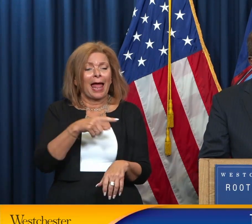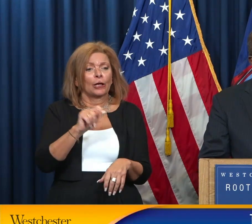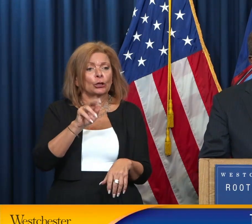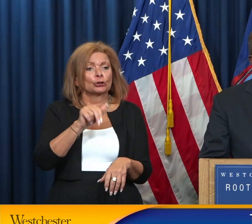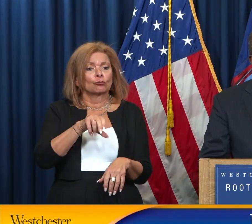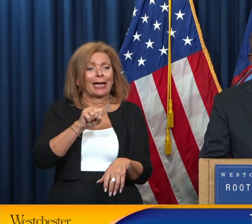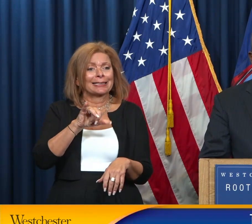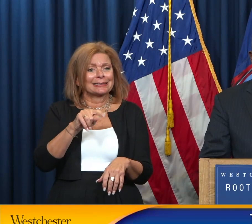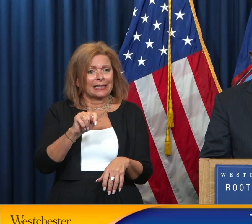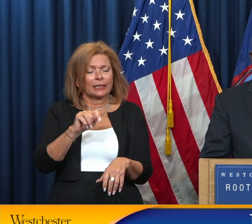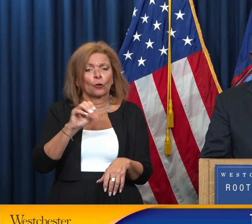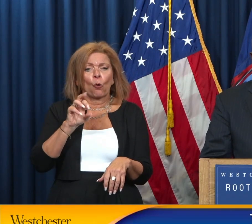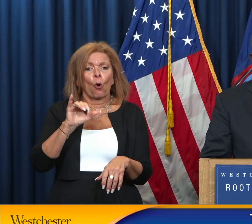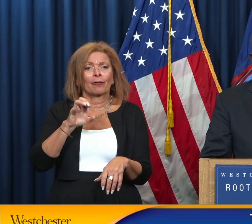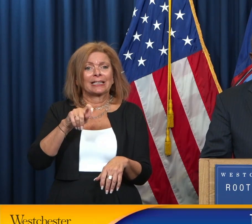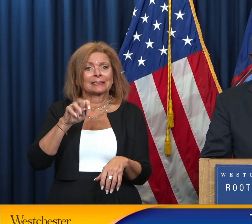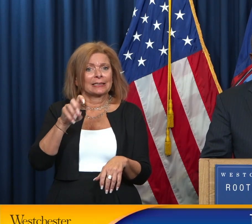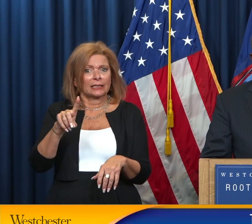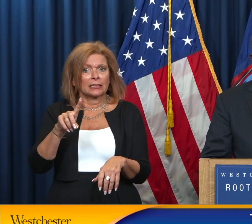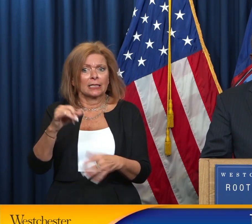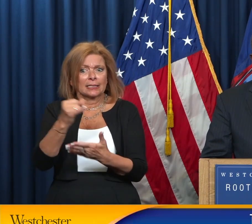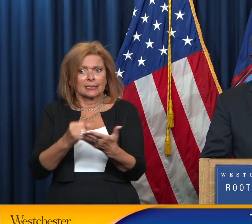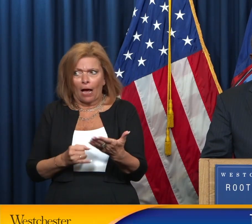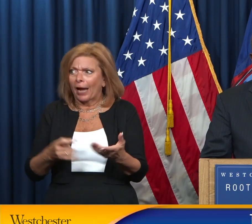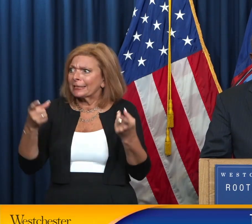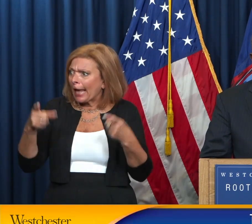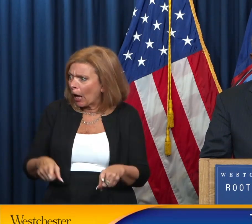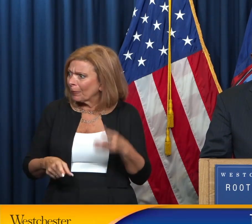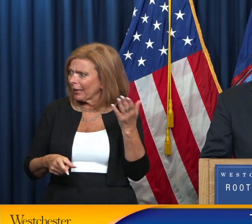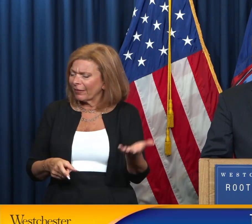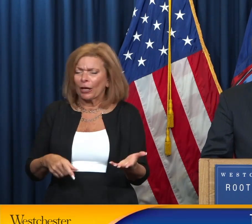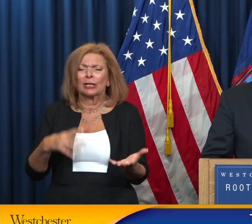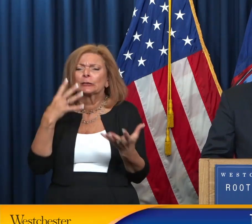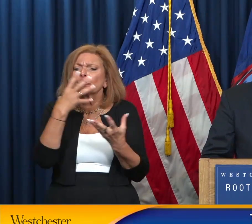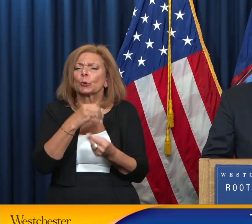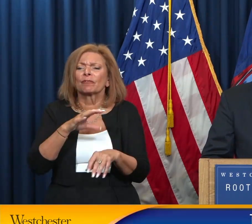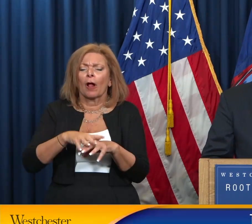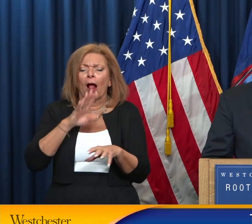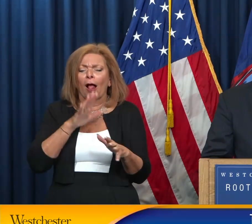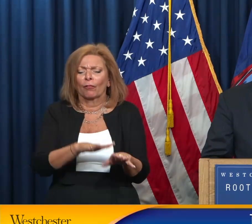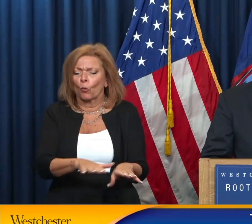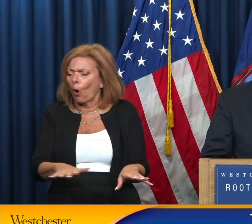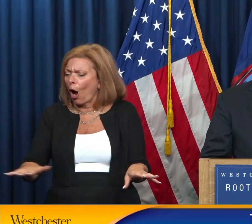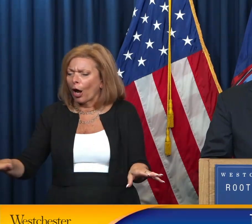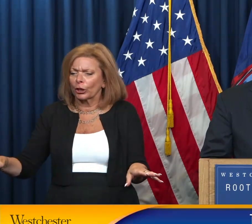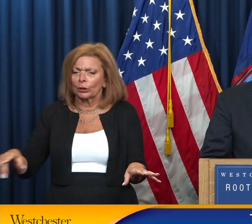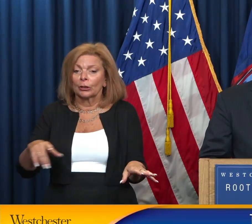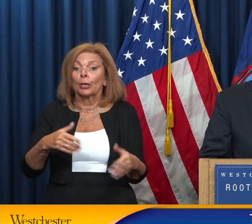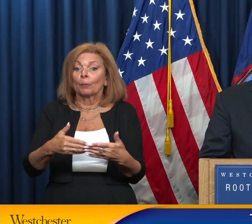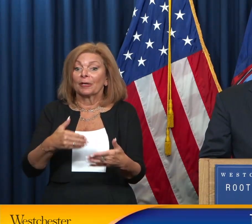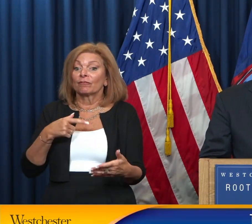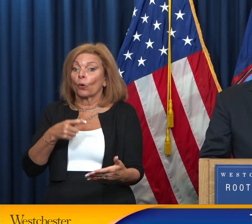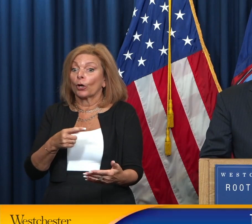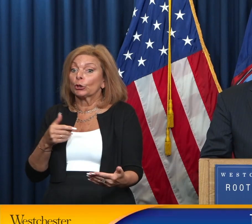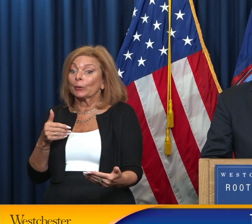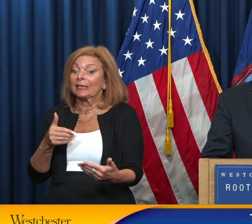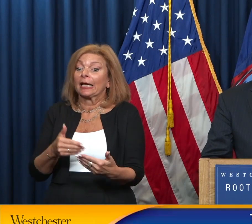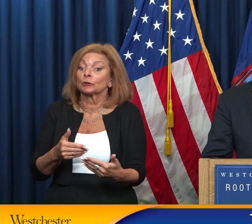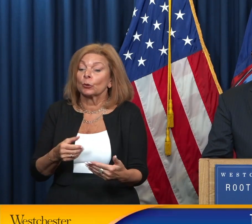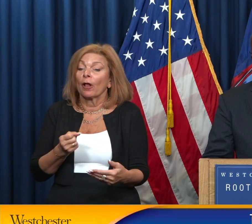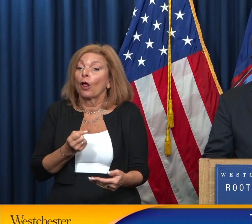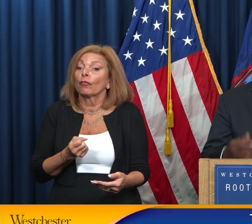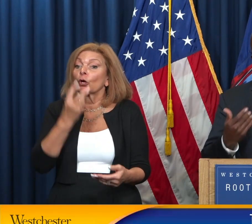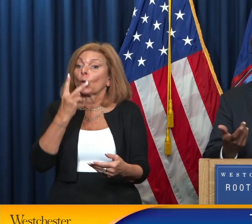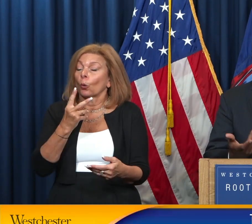that's happening in the city of Peekskill and it is beautiful on the waterfront right before you head up on the goat trail to be able